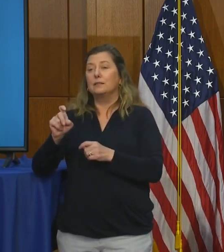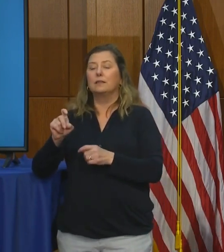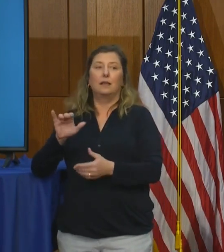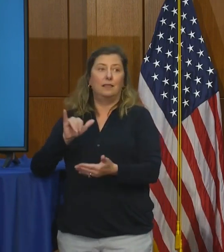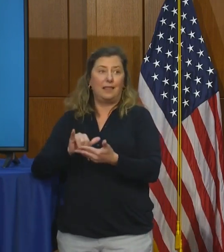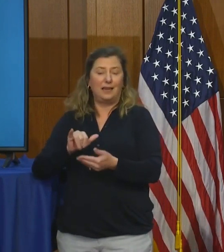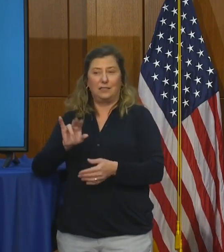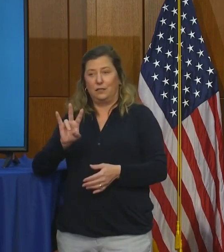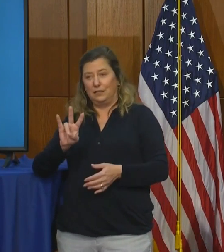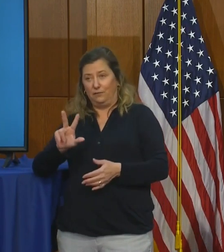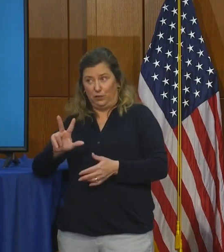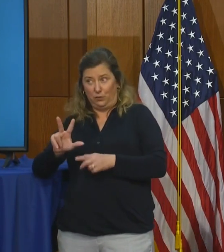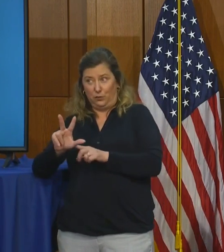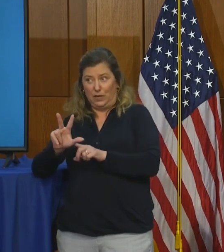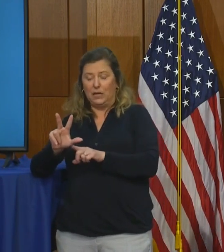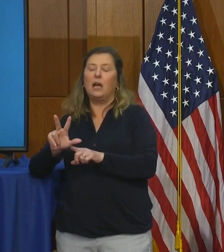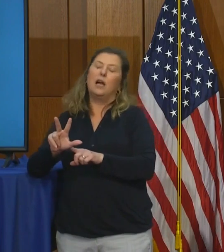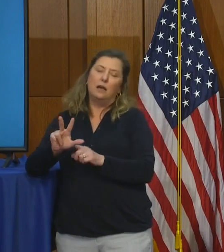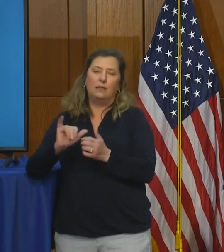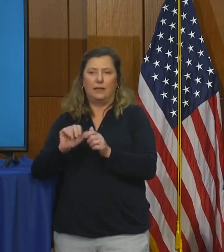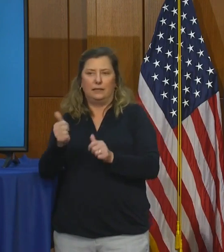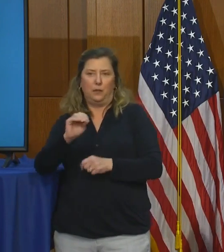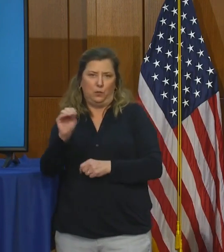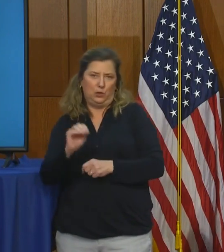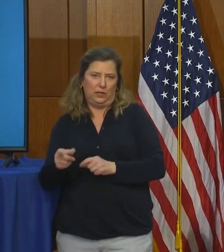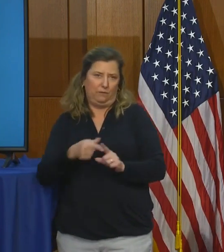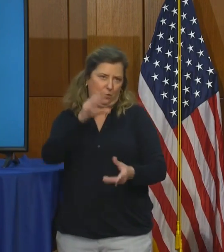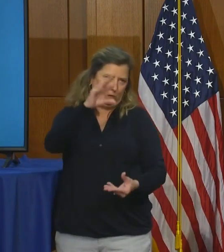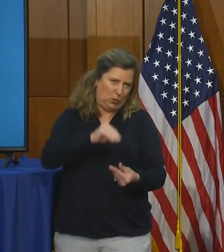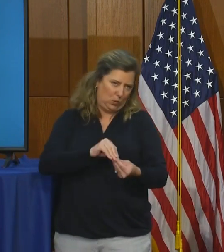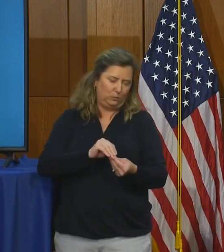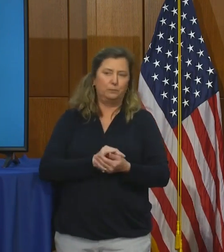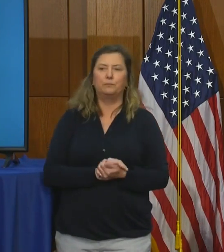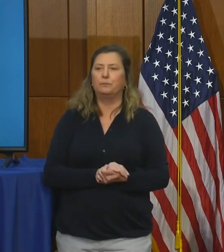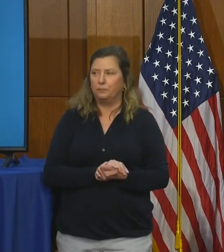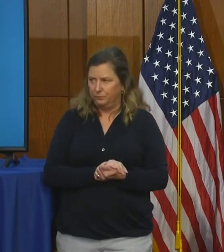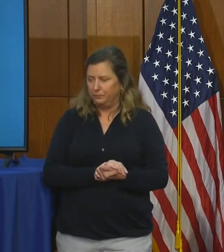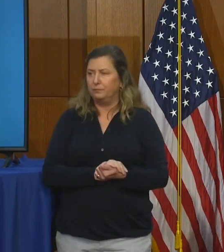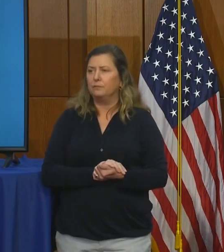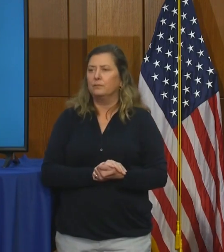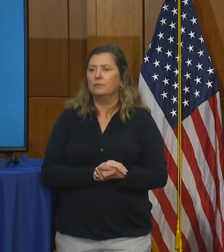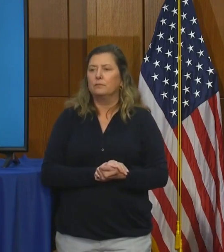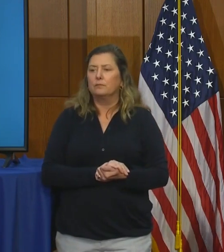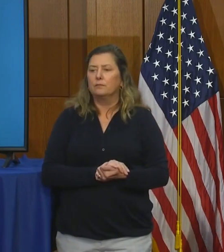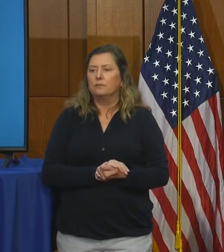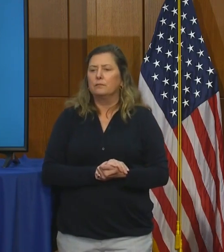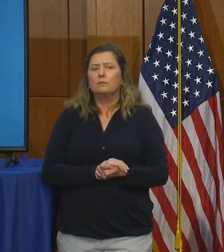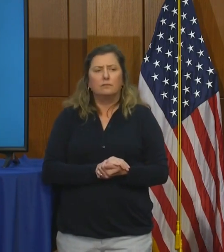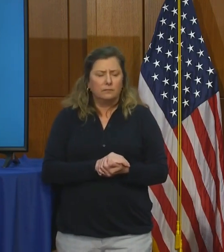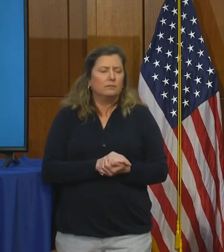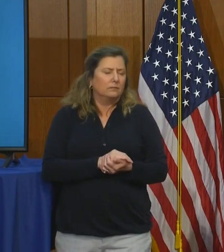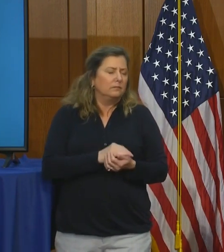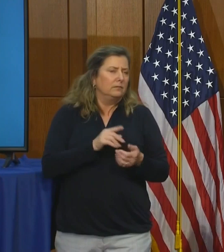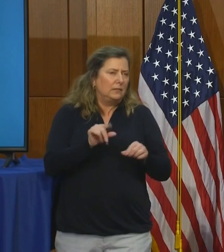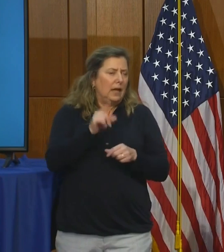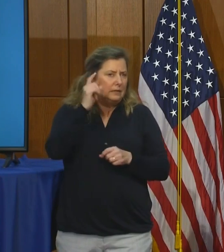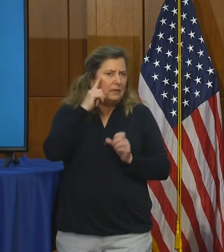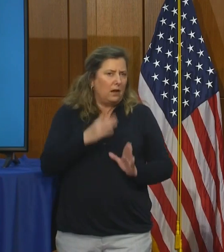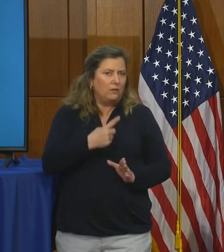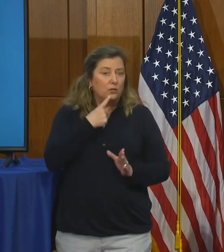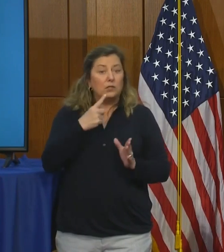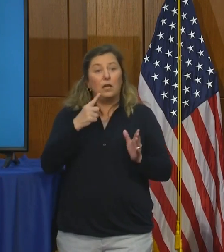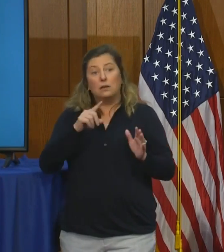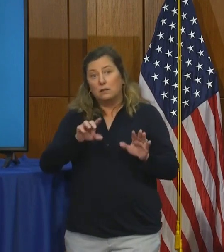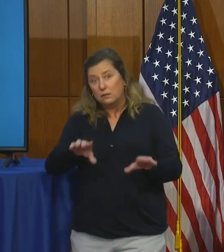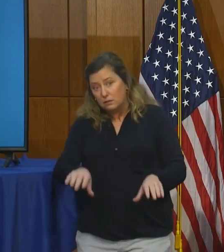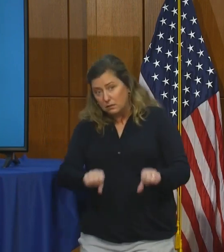73, which is about 10%. As the governor mentioned, as we move into phase one, It